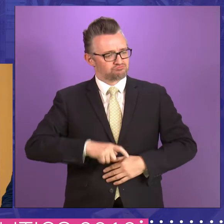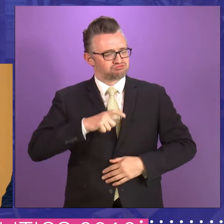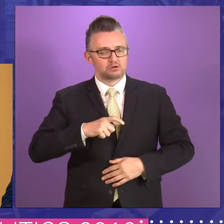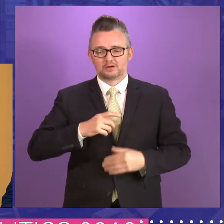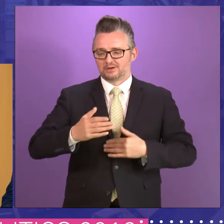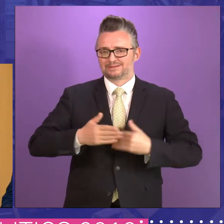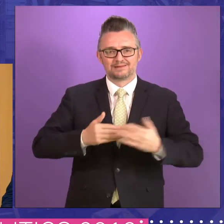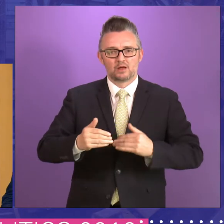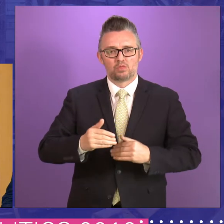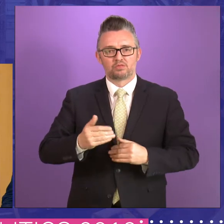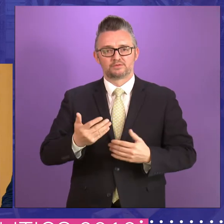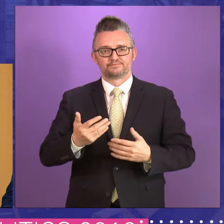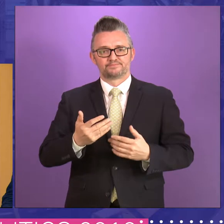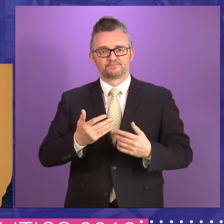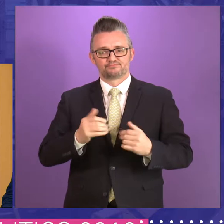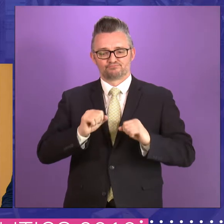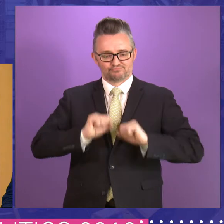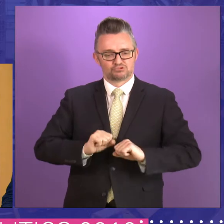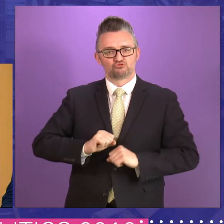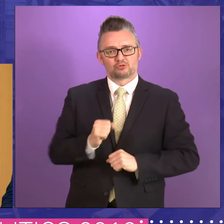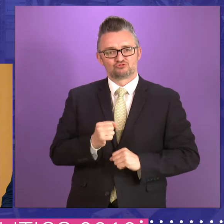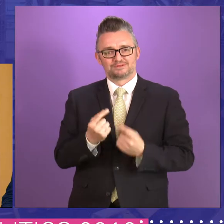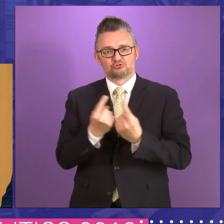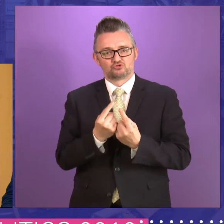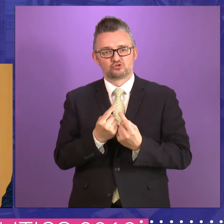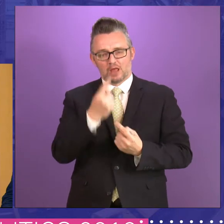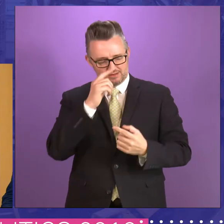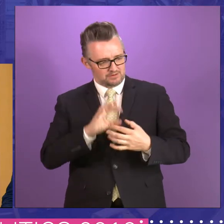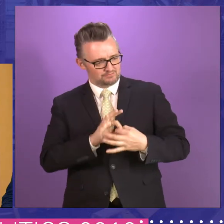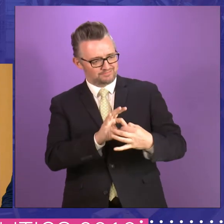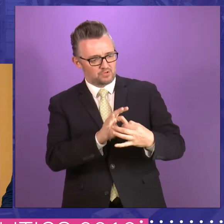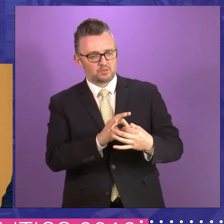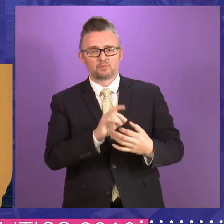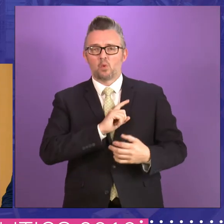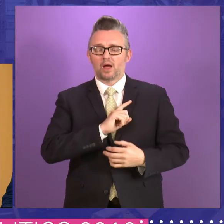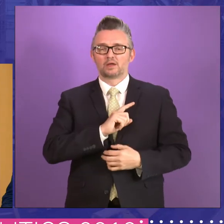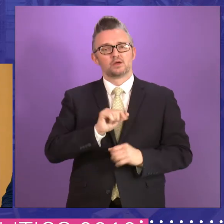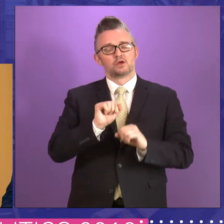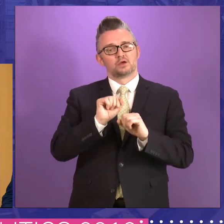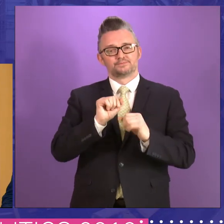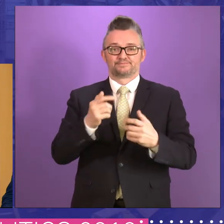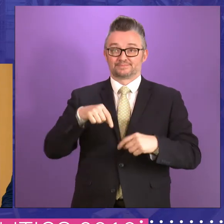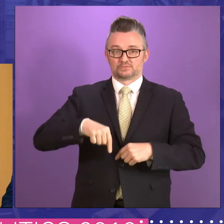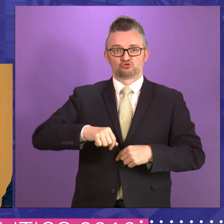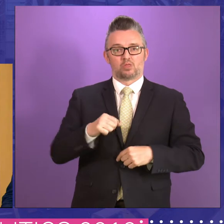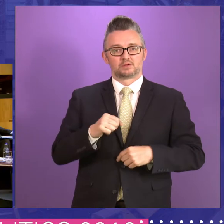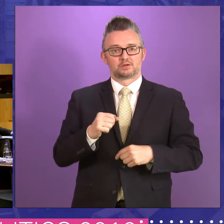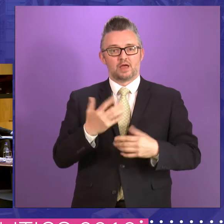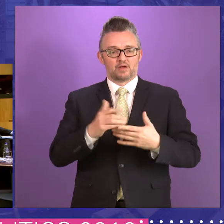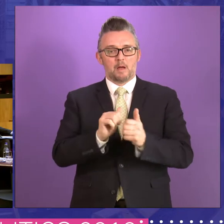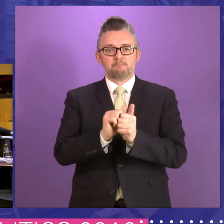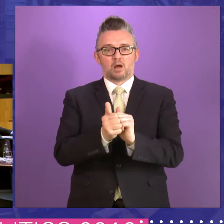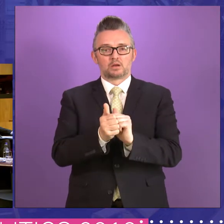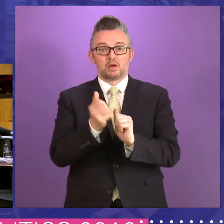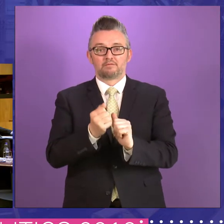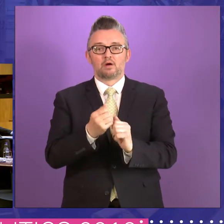you know, you, you can feel at ease with a constitutional structure where you are part of a, as we are part of a partnership of,